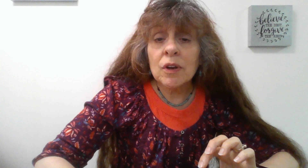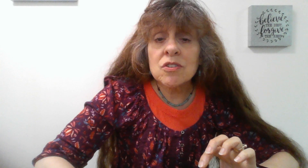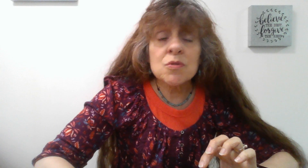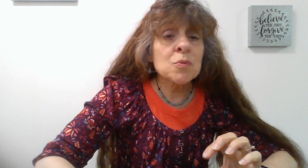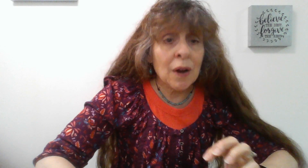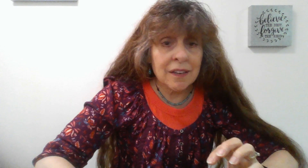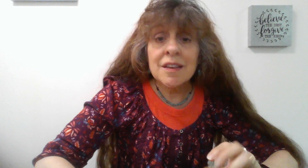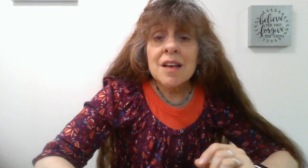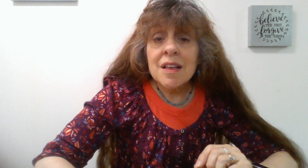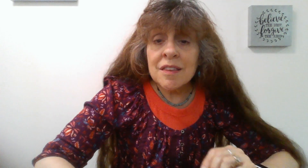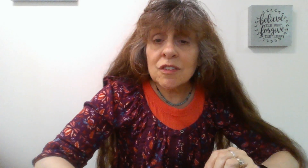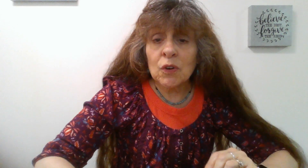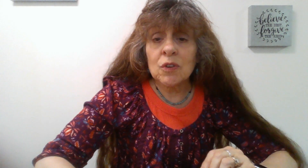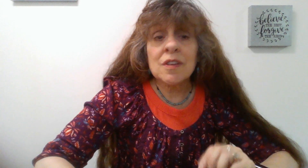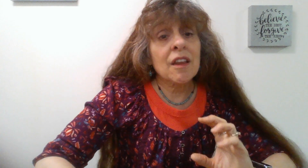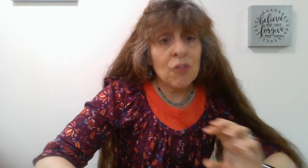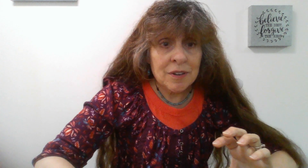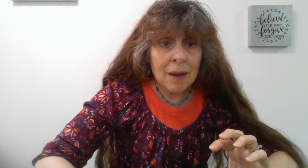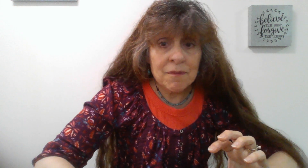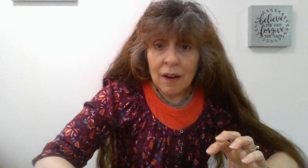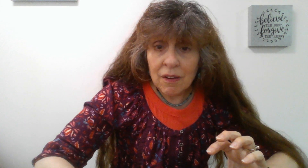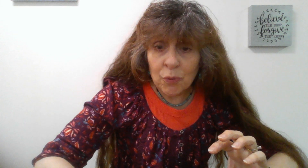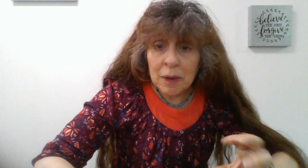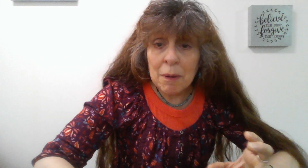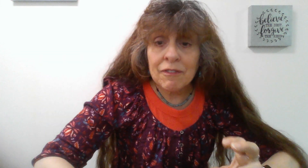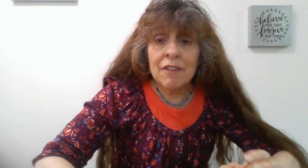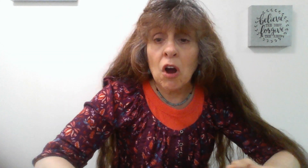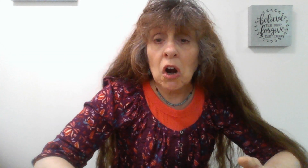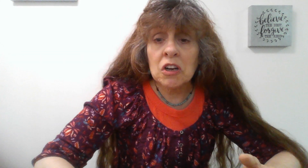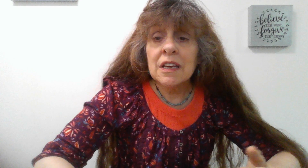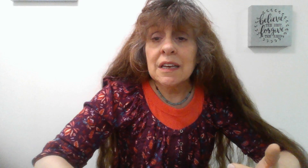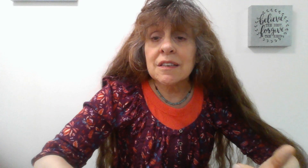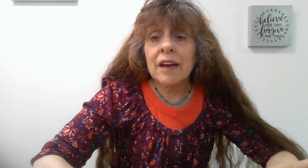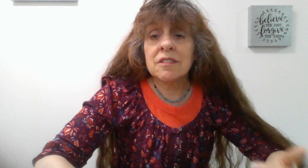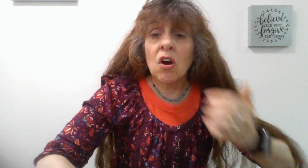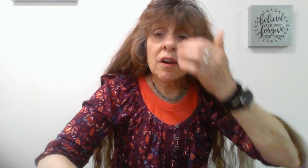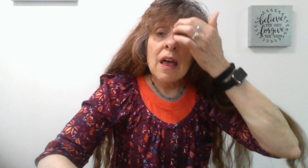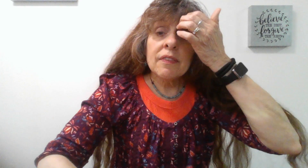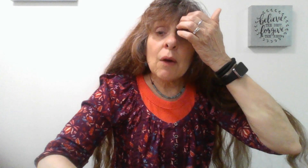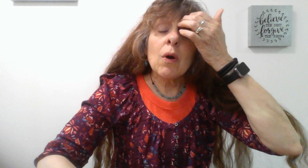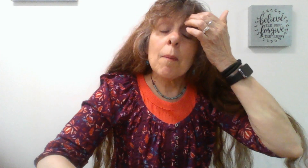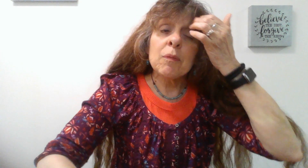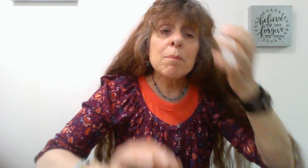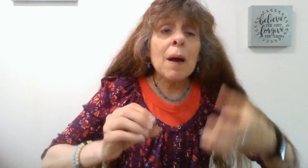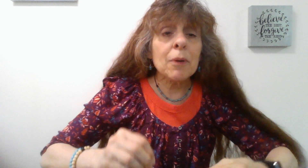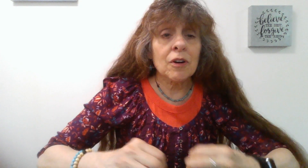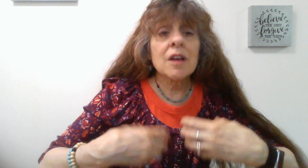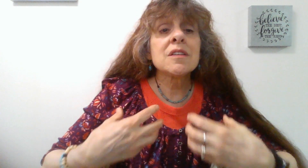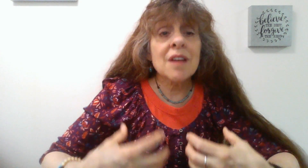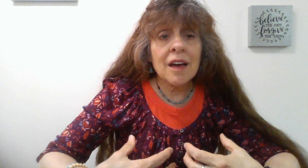going to write this verse on a three-by-five card, index card, that will help me remember not